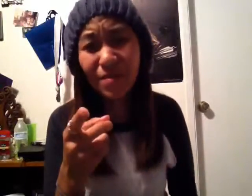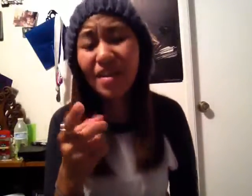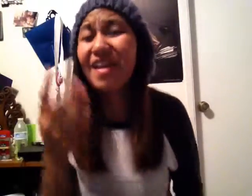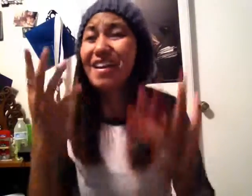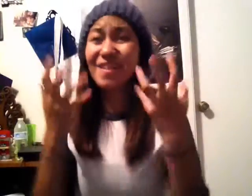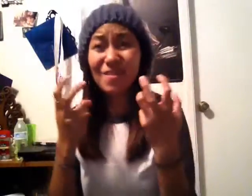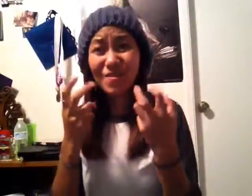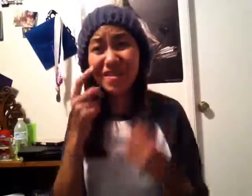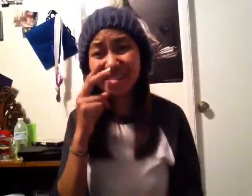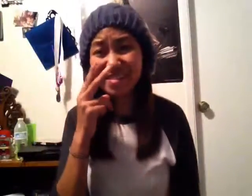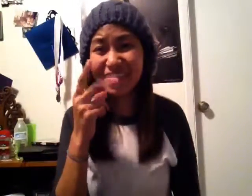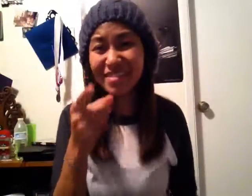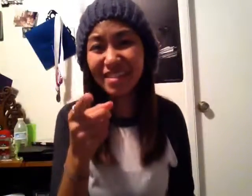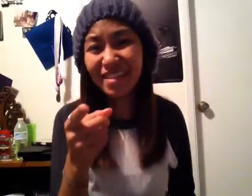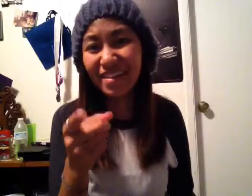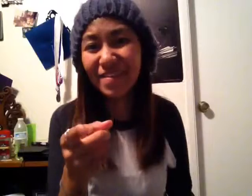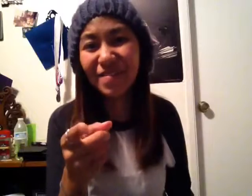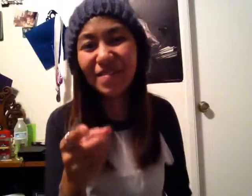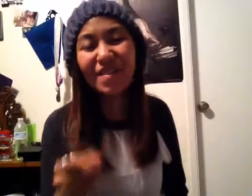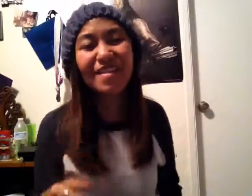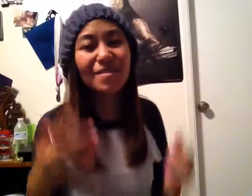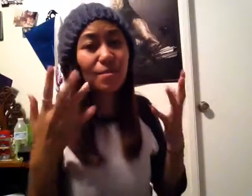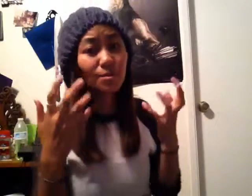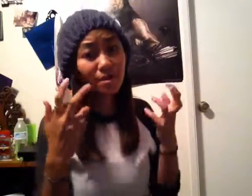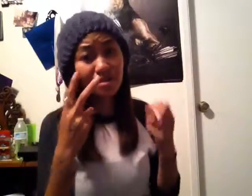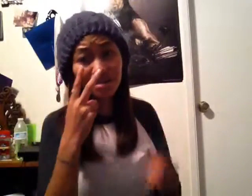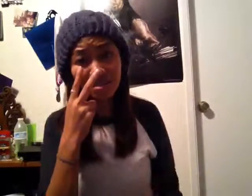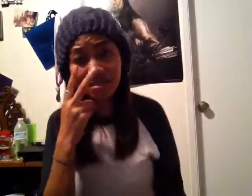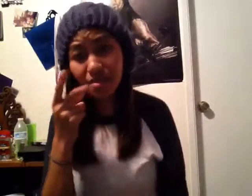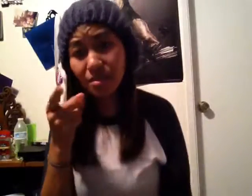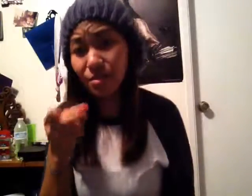be blind I just want to see you I just want to see you